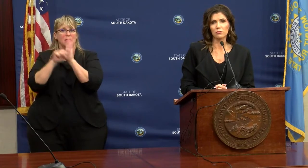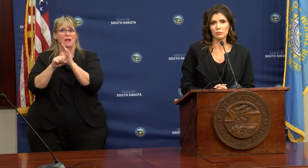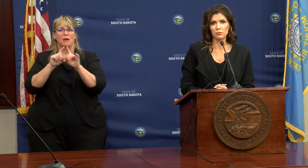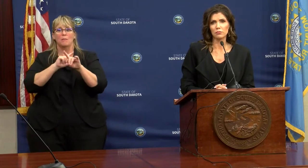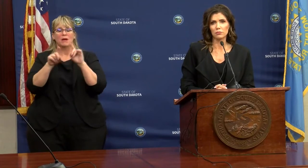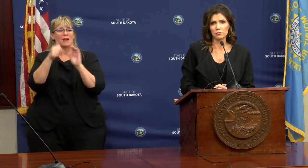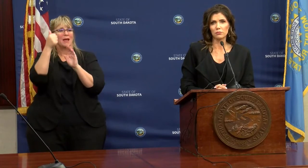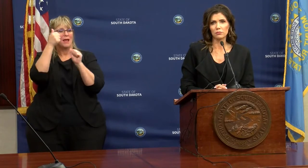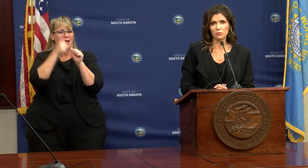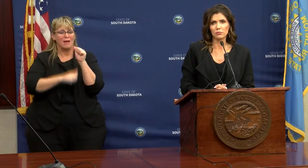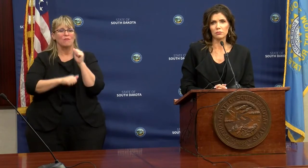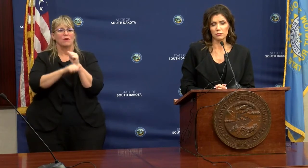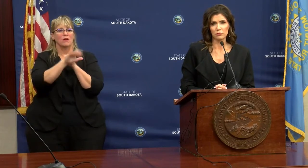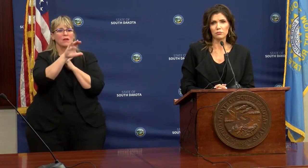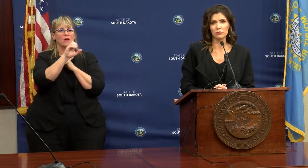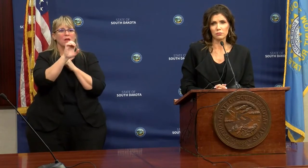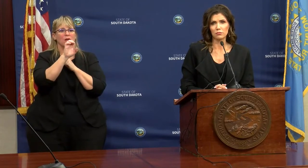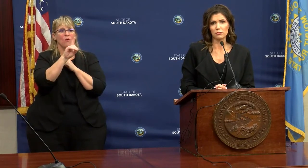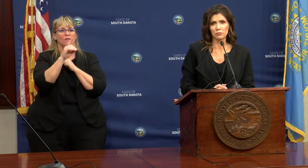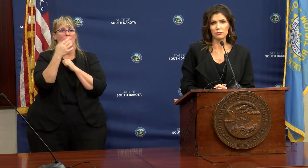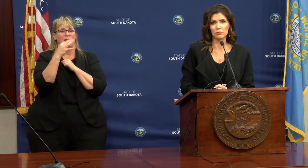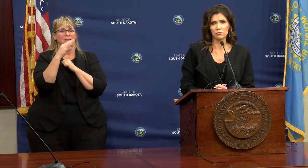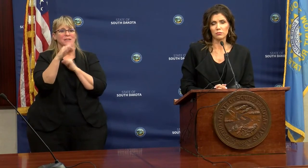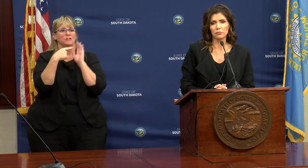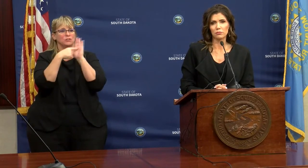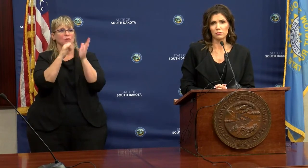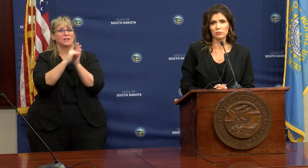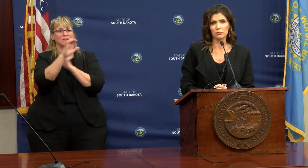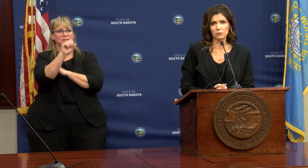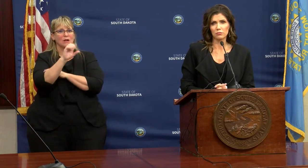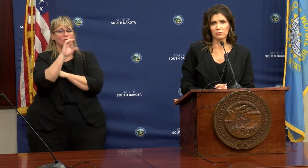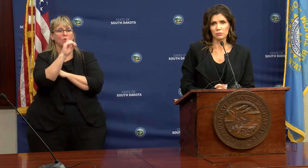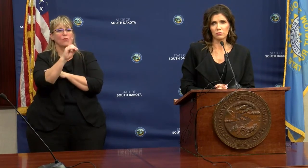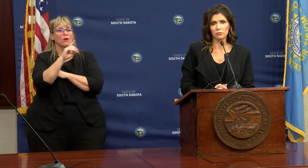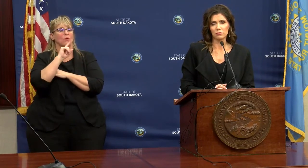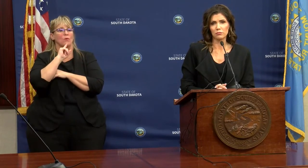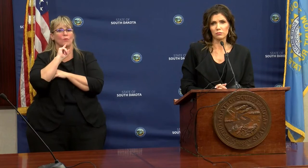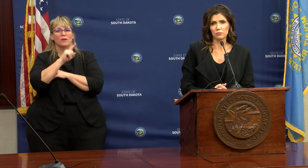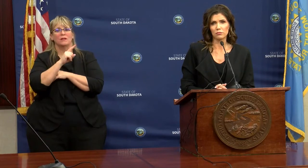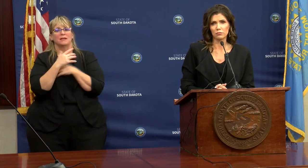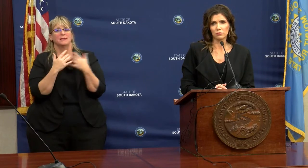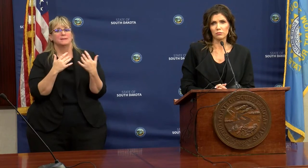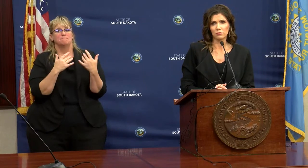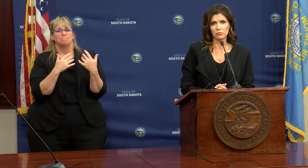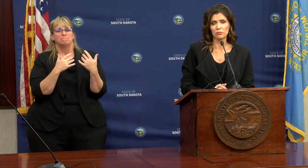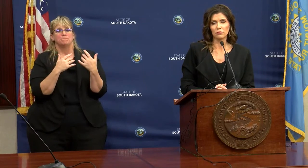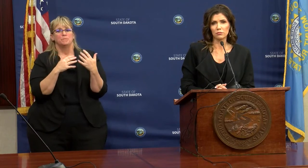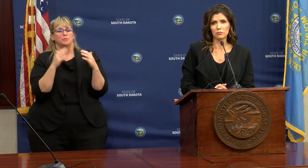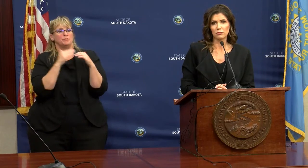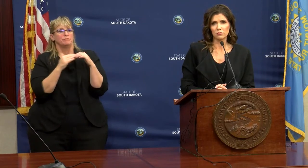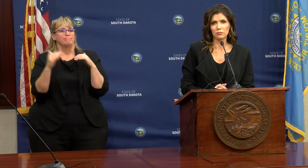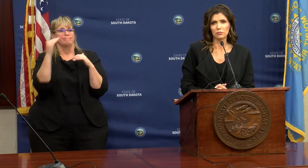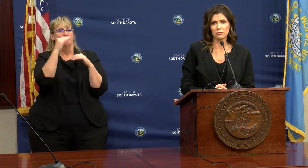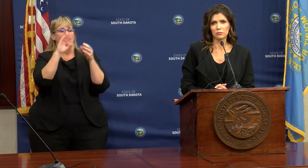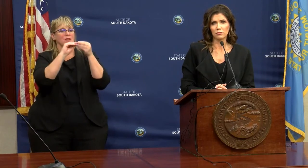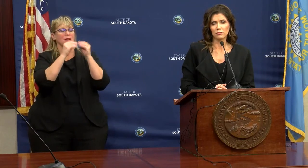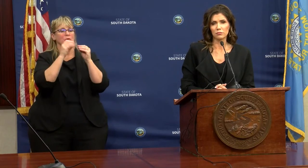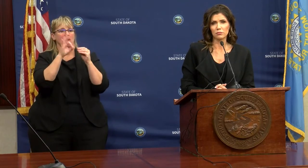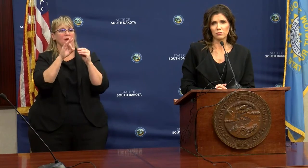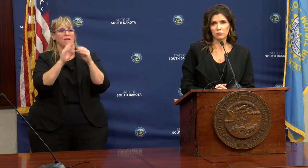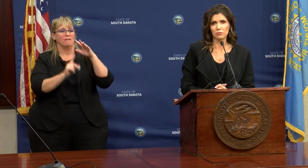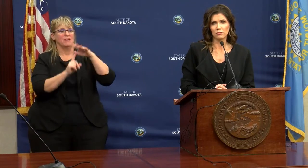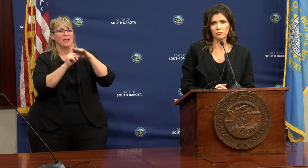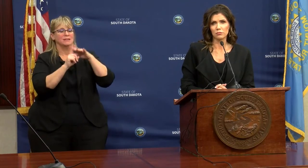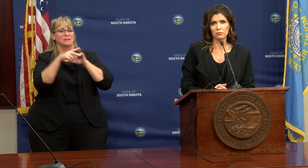every COVID-19 tracker out there shows that South Dakota really outpaces the number of cases that are